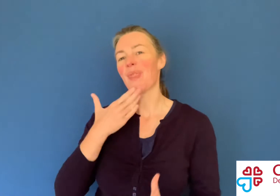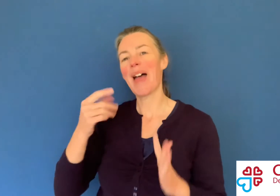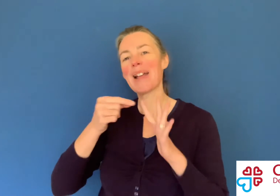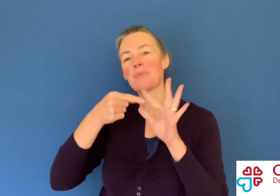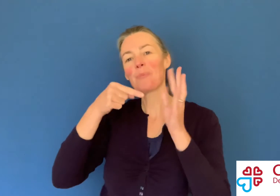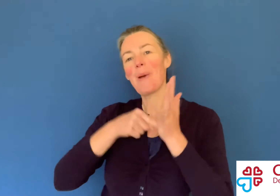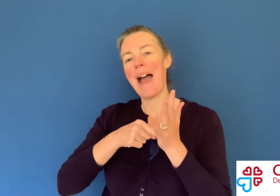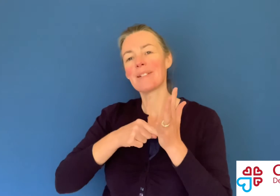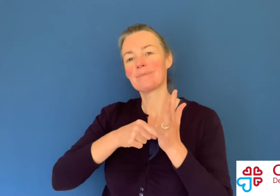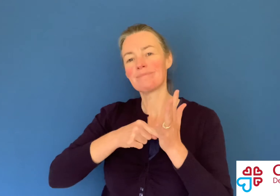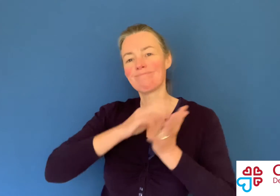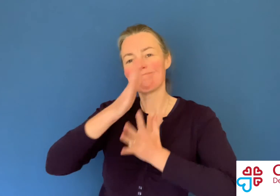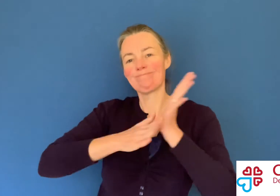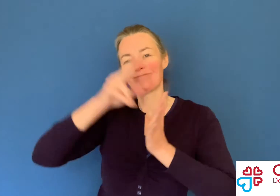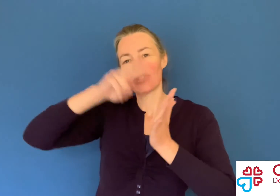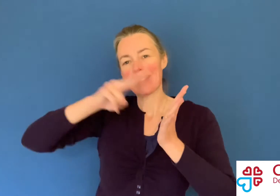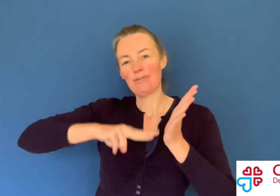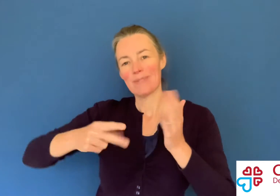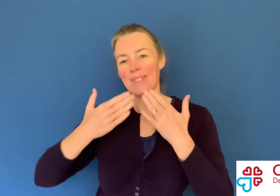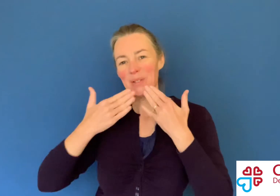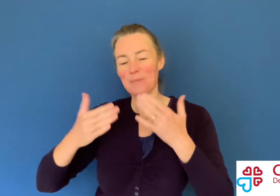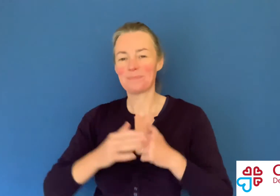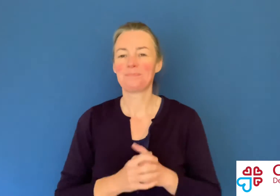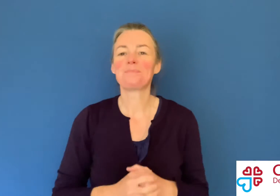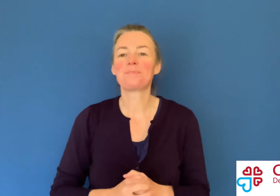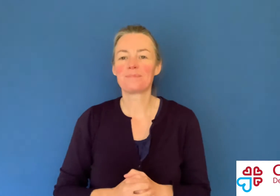So thanks very much, Pat, for signing the reading for us. Thank you.